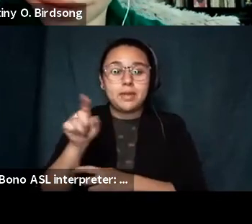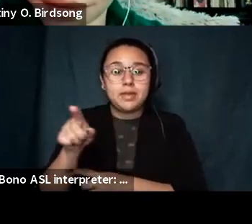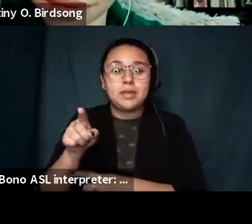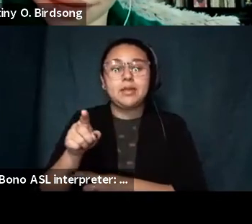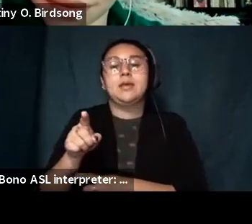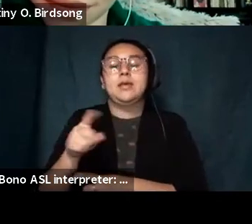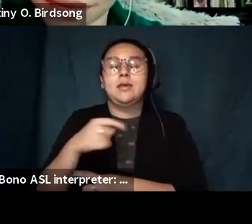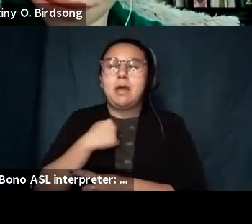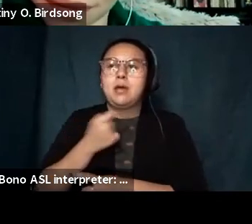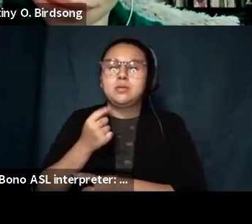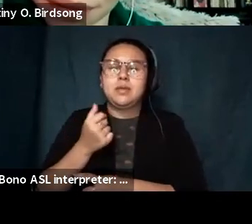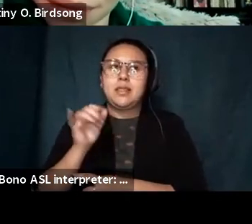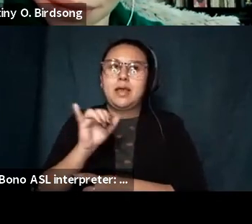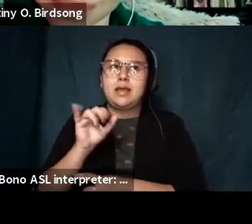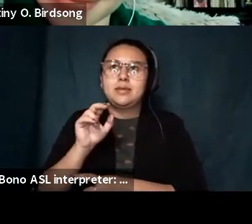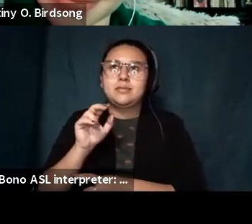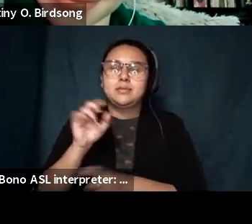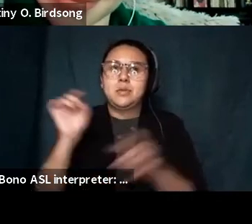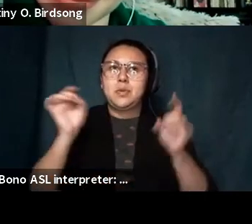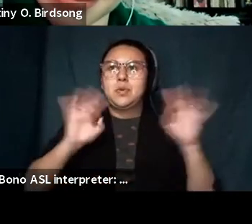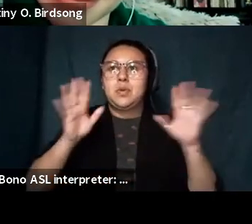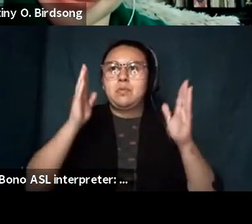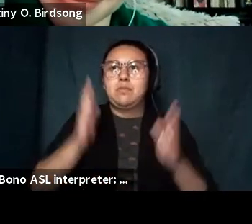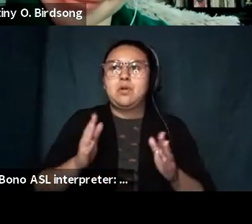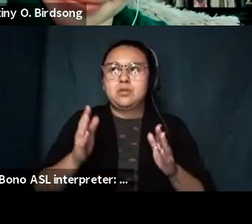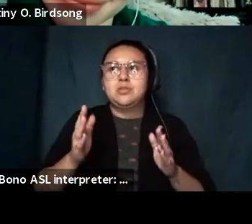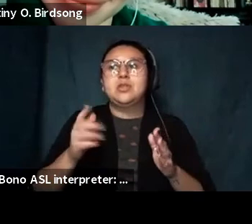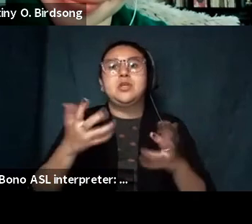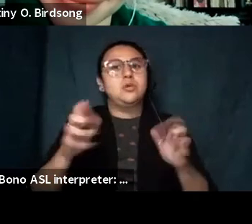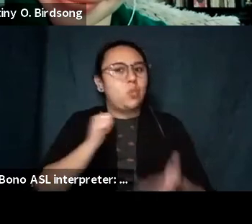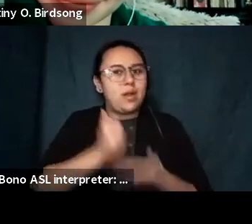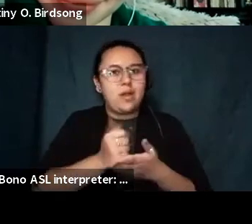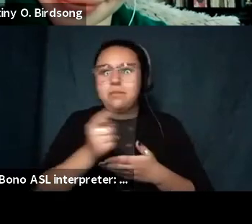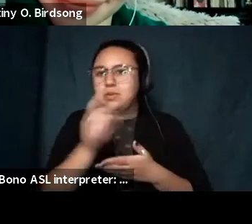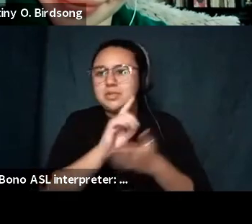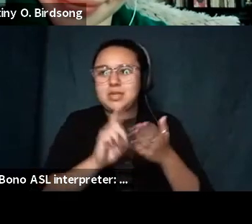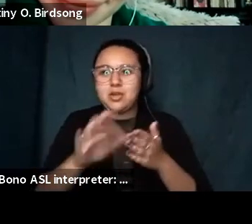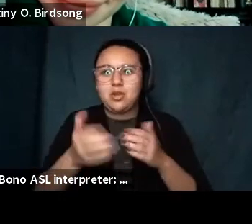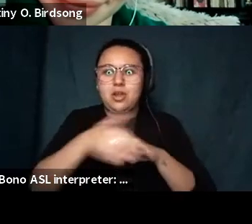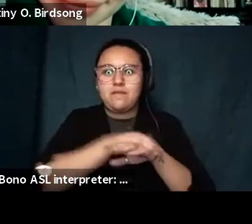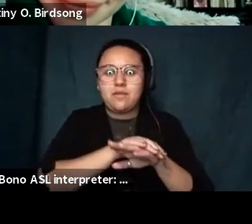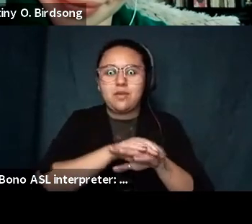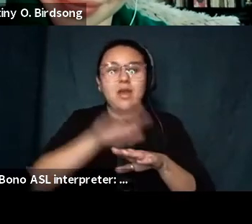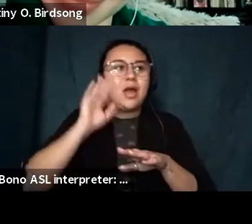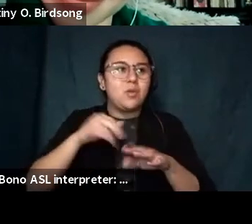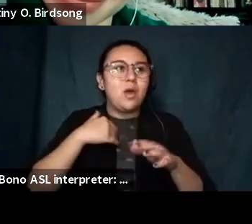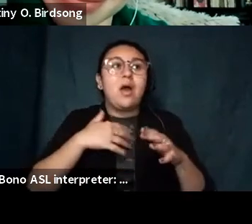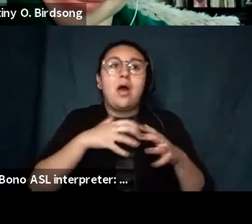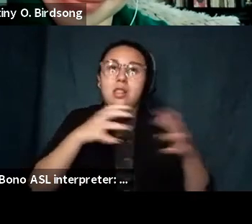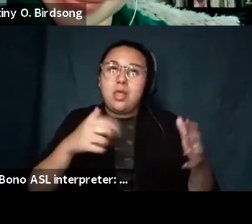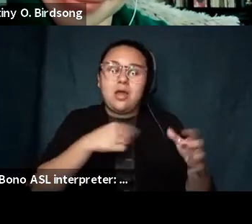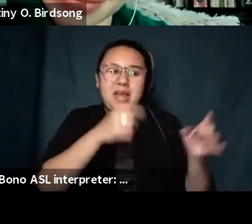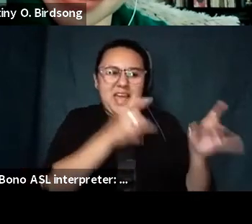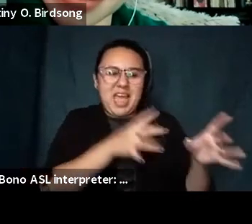the nightmare person that you don't want um helping you design your cover because i i knew a lot of things that i hated but i had no